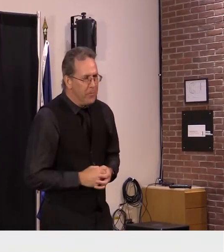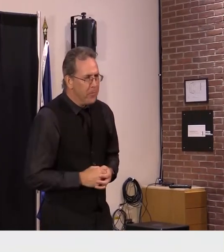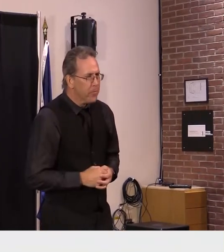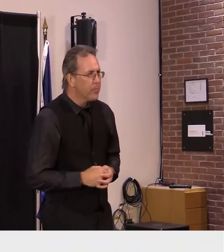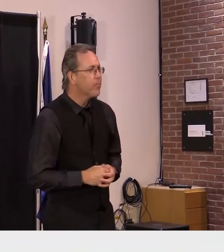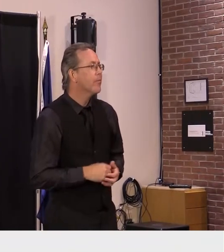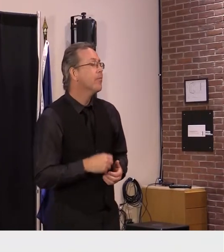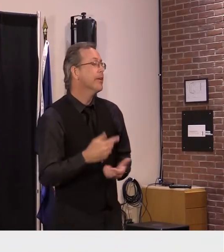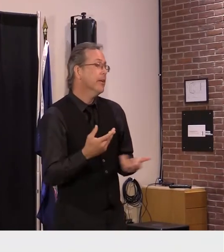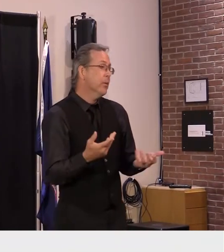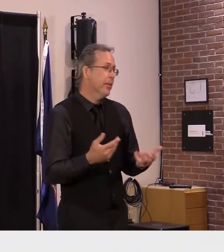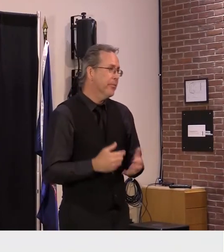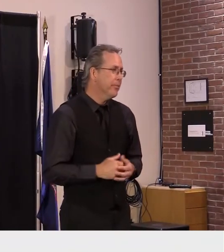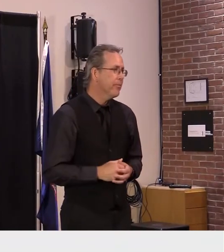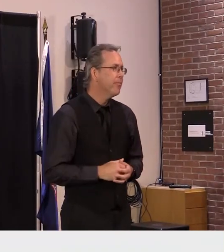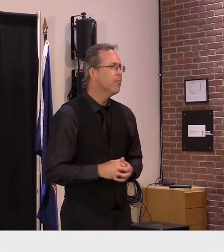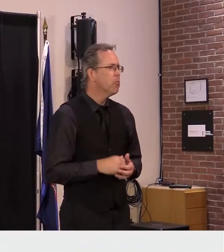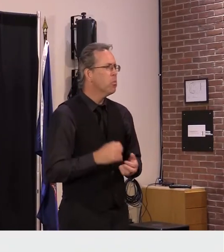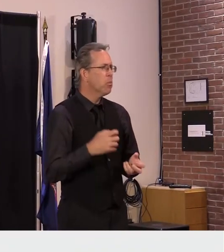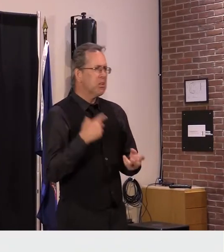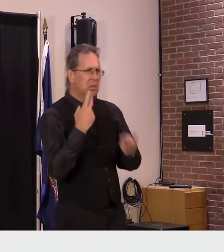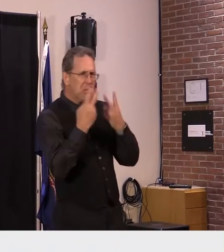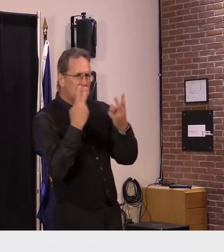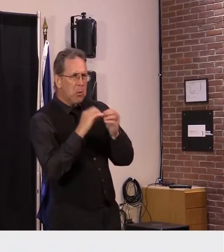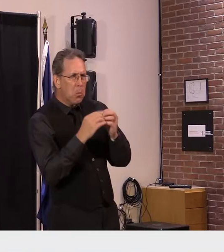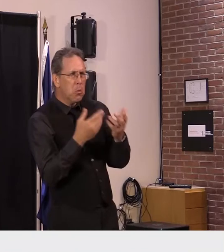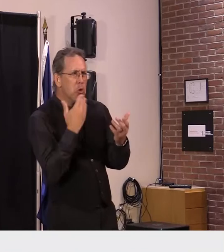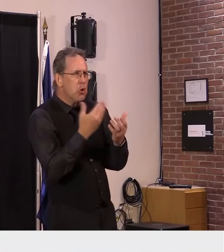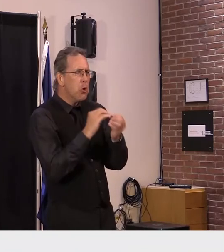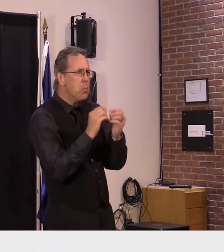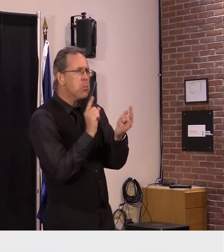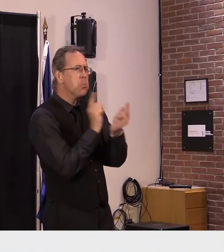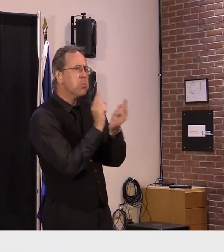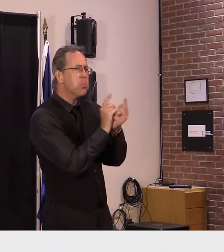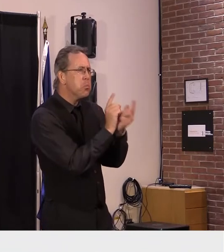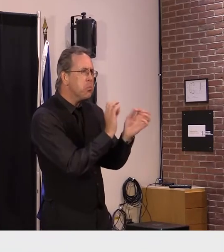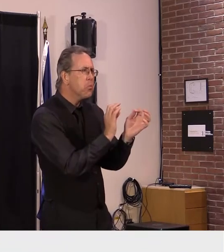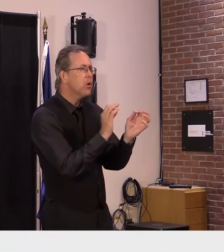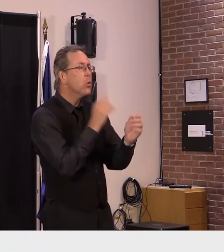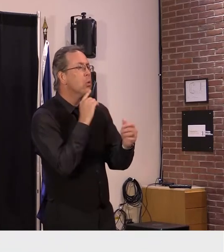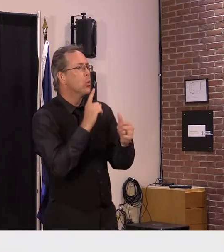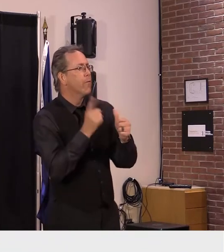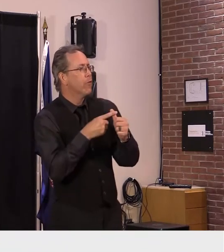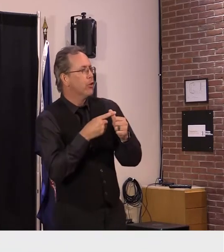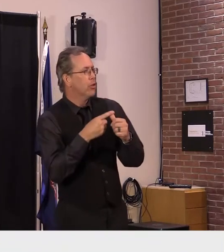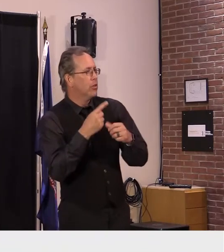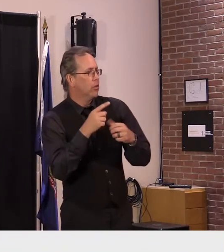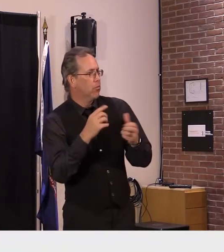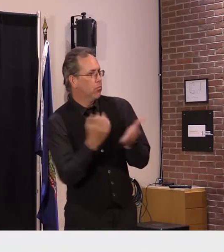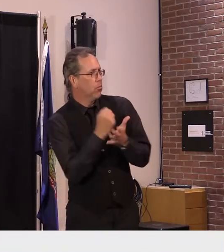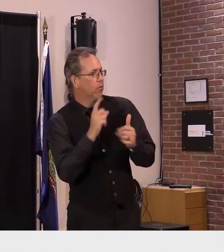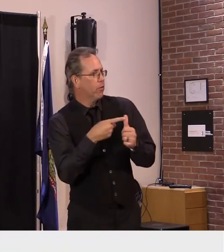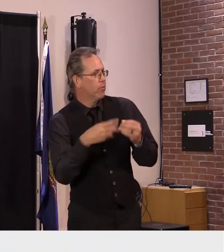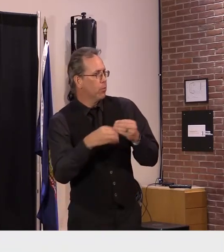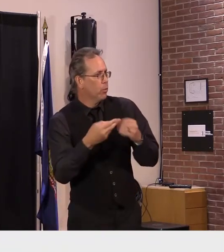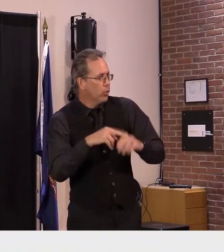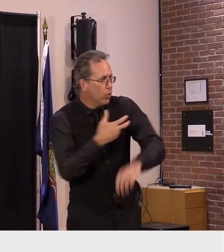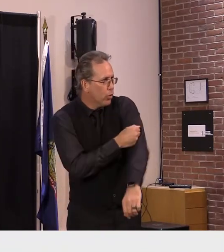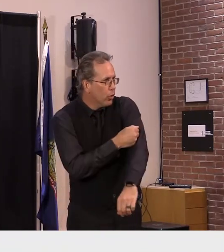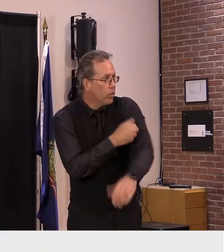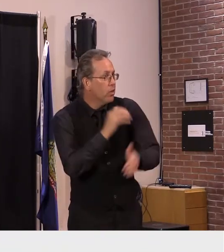the percentage of our population getting a first booster when you compare it to the nation